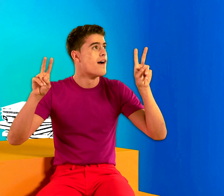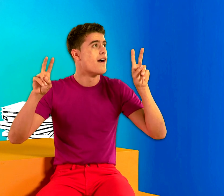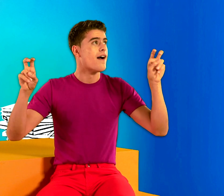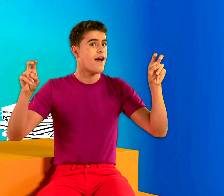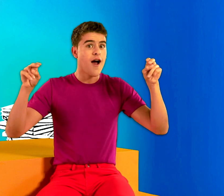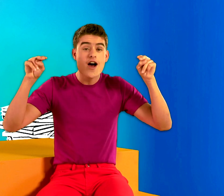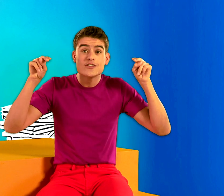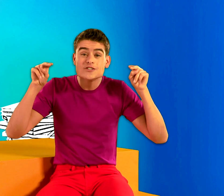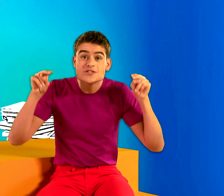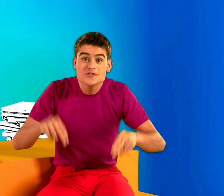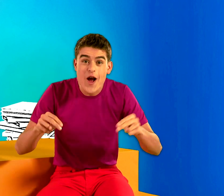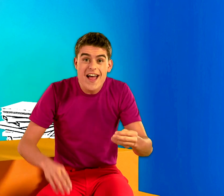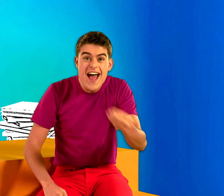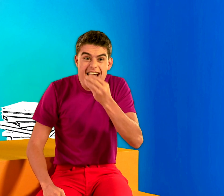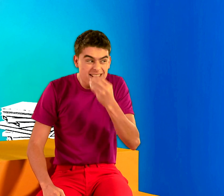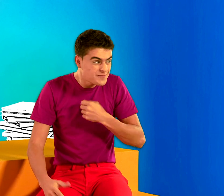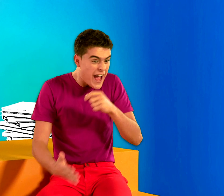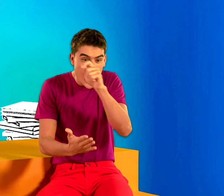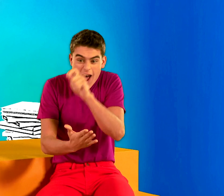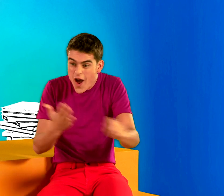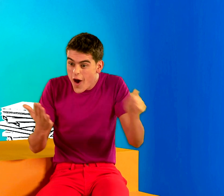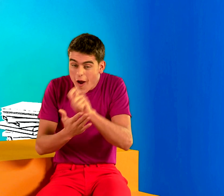It's called My dog ate my homework